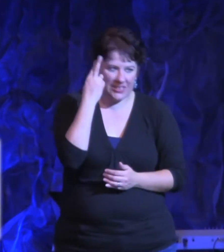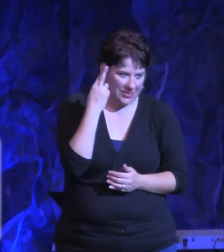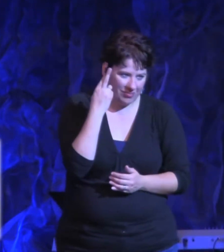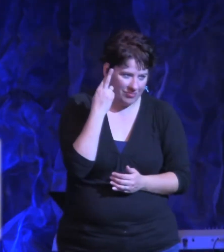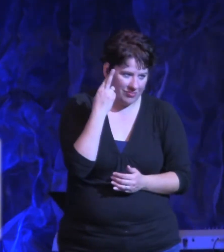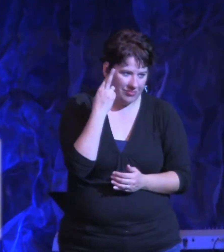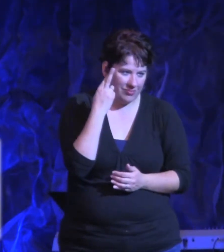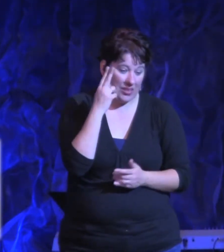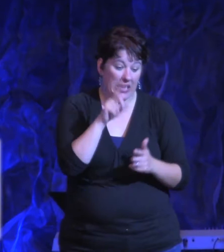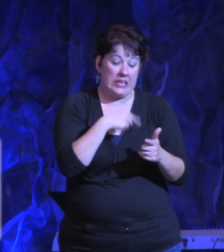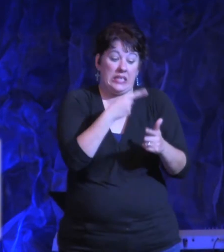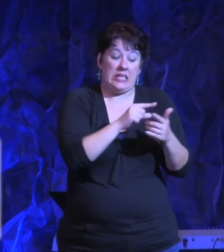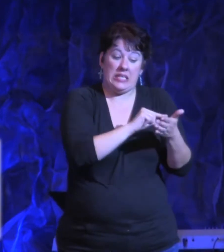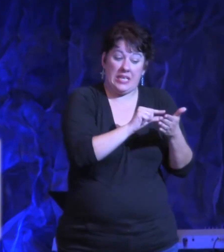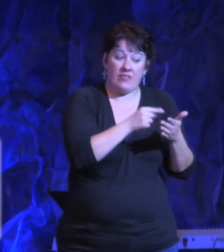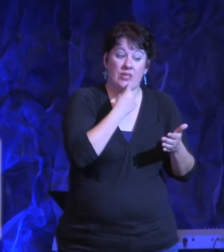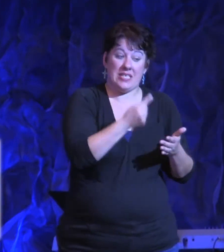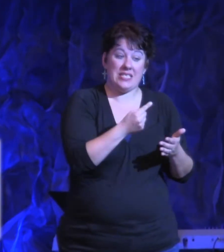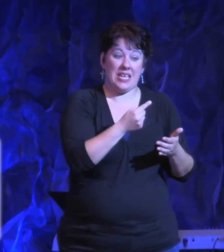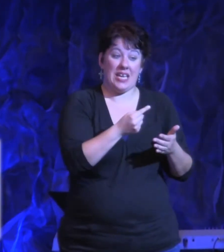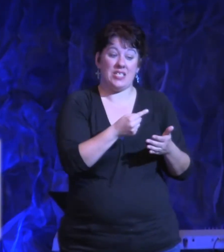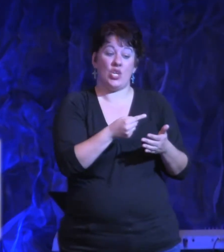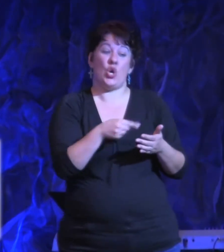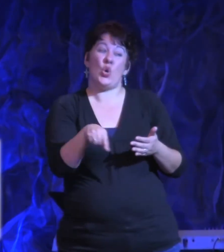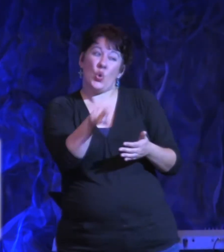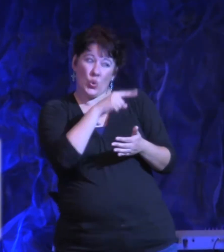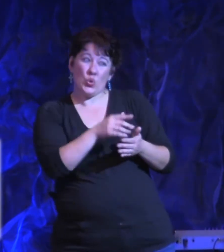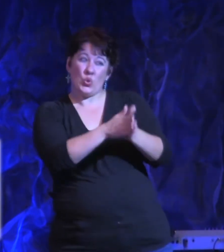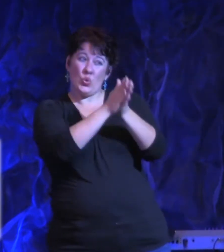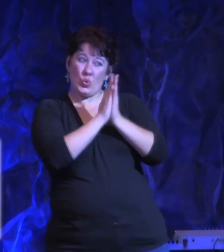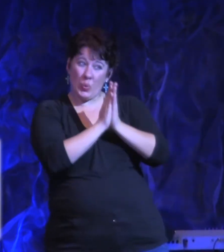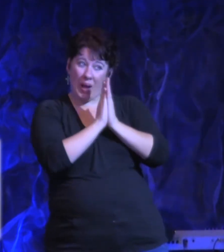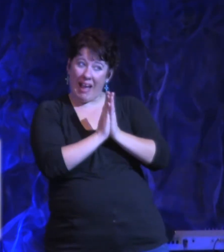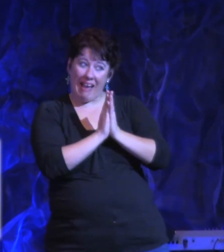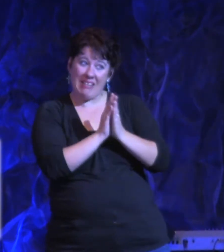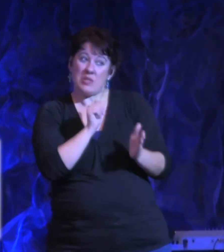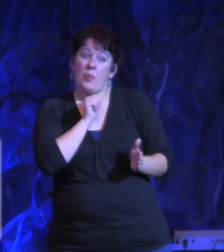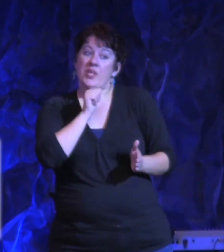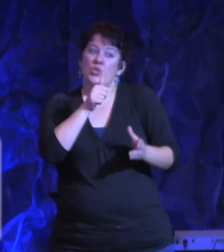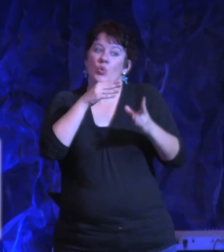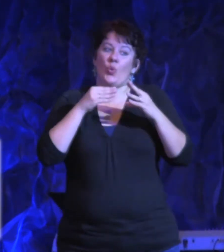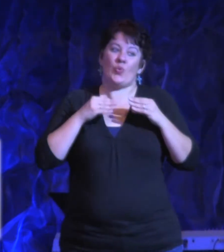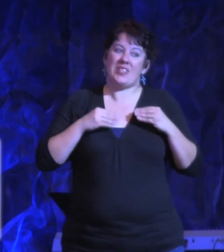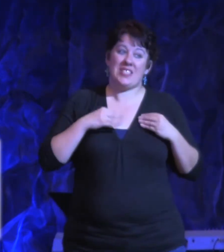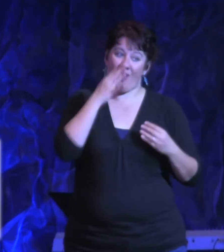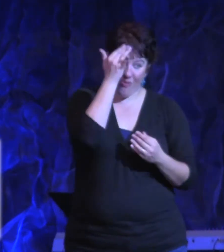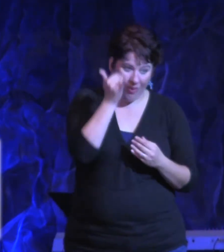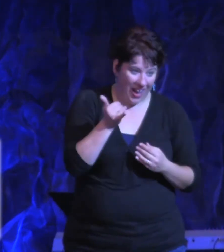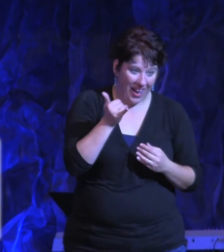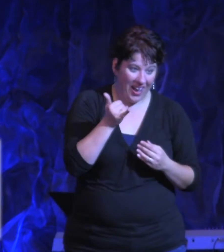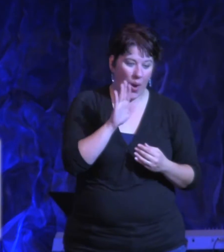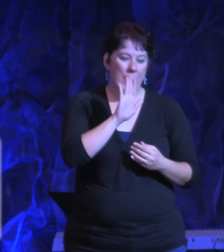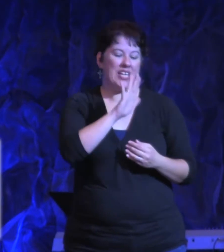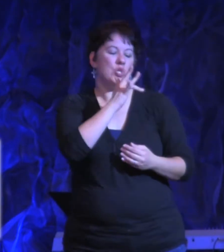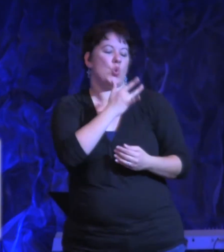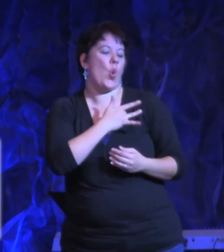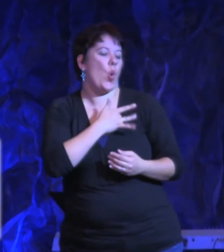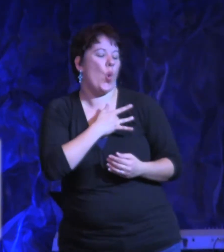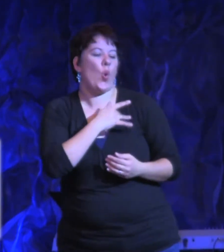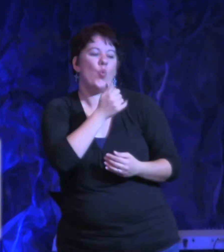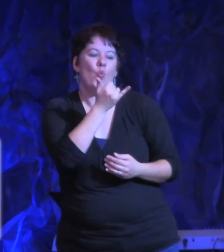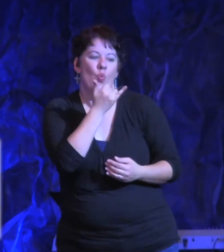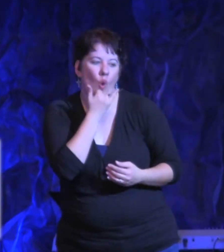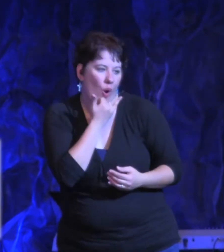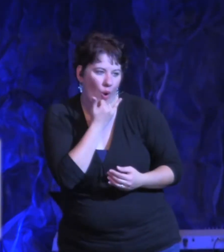ask. But the next verse he says, you ask and you don't receive. And this is why. Because you ask with the wrong motives